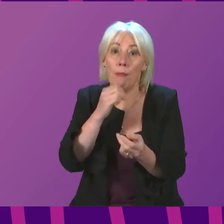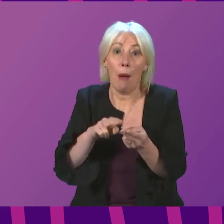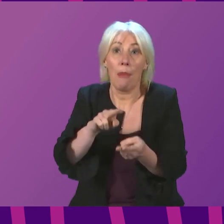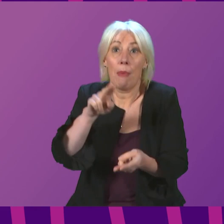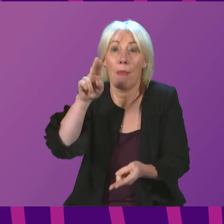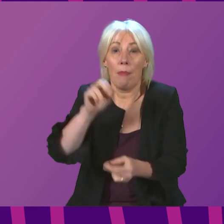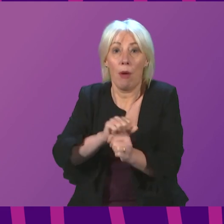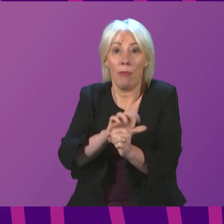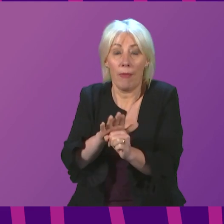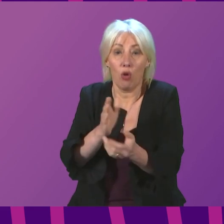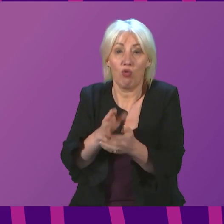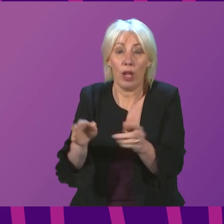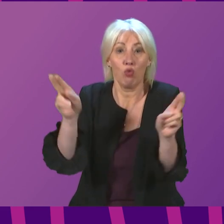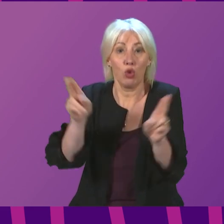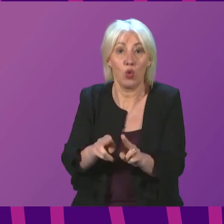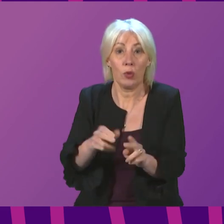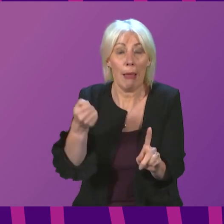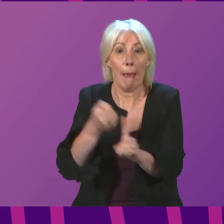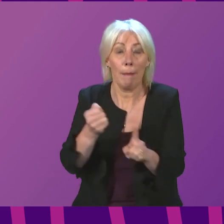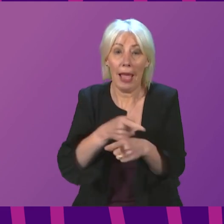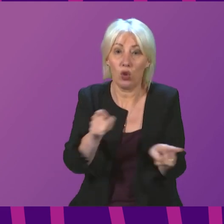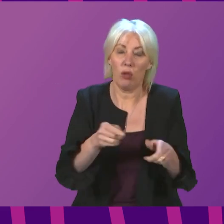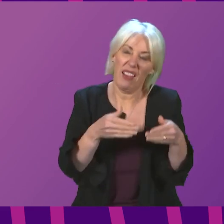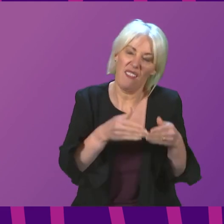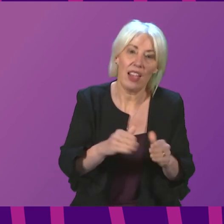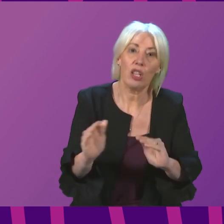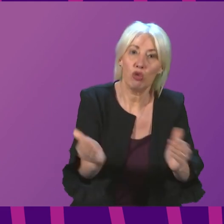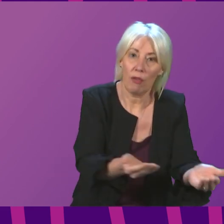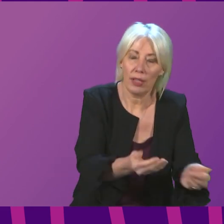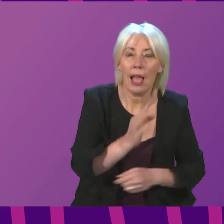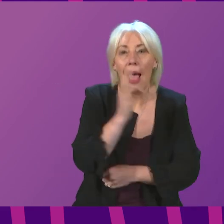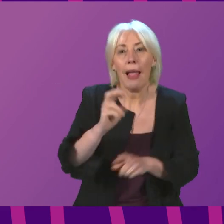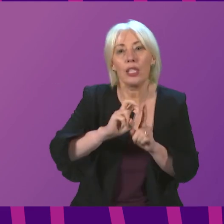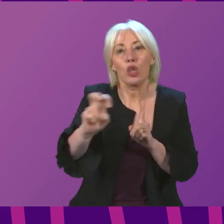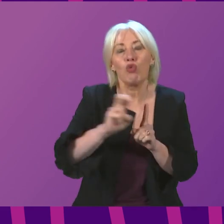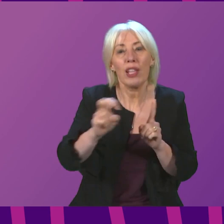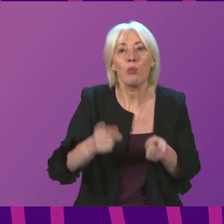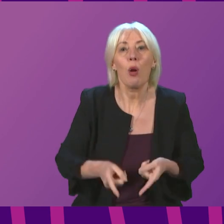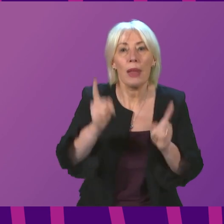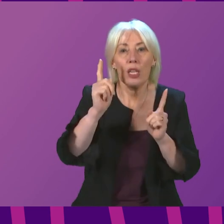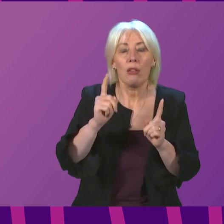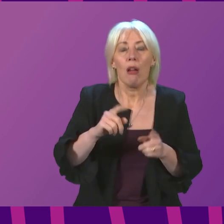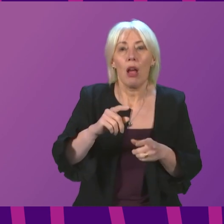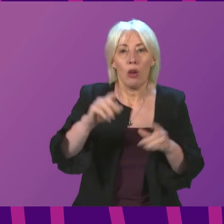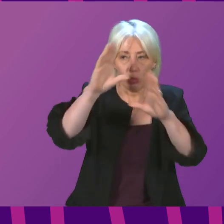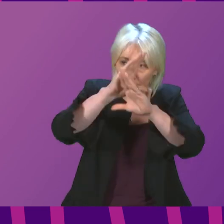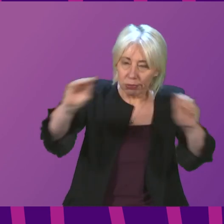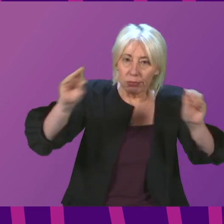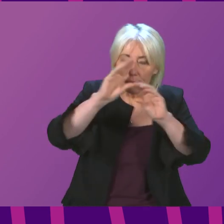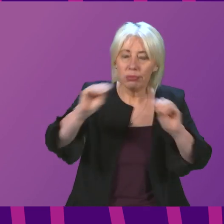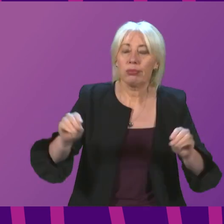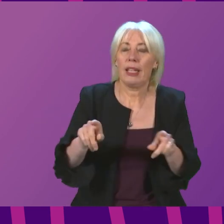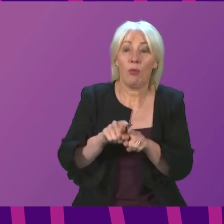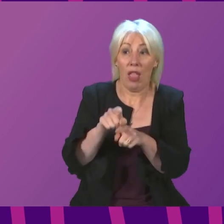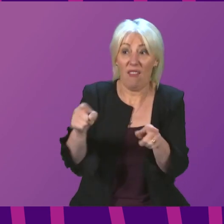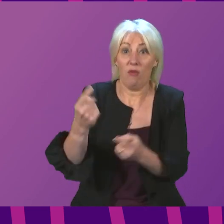we are minimising the impact on these services. I will ask the Transport Minister to keep the member, and indeed all members, with an interest, particularly